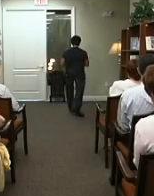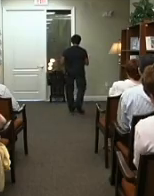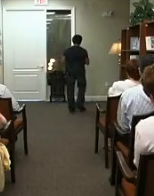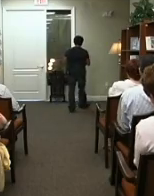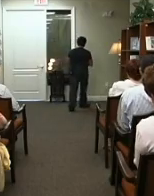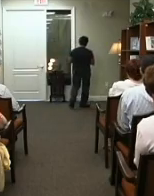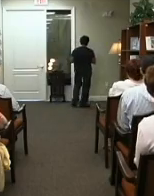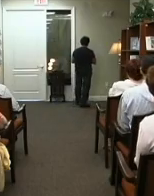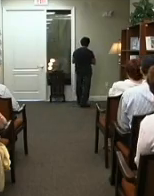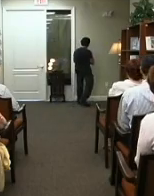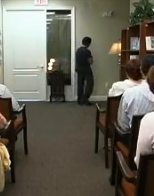We're doing the same thing